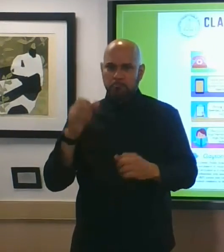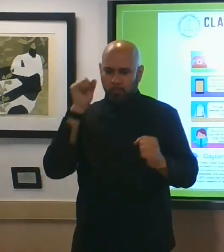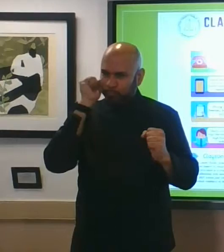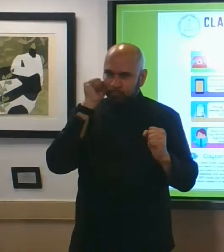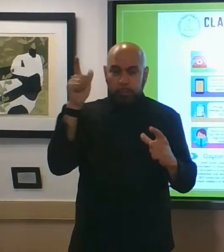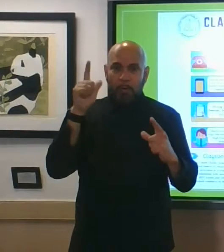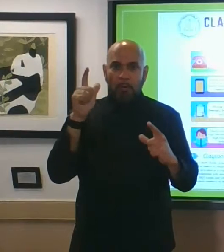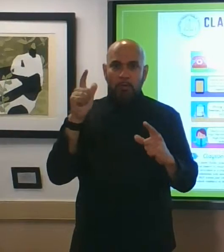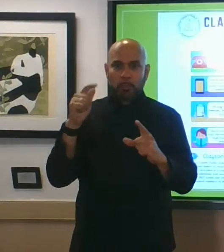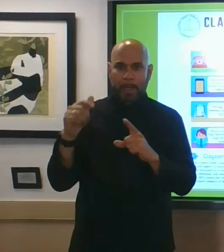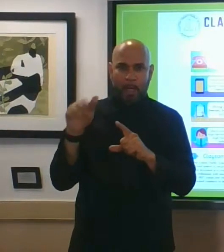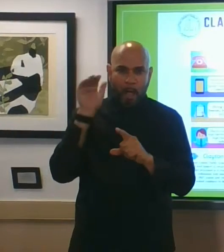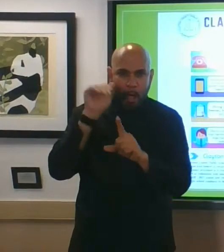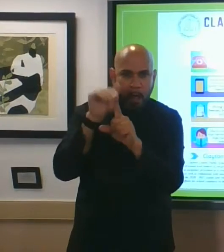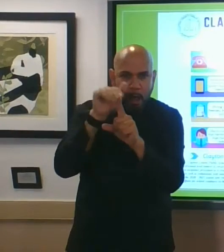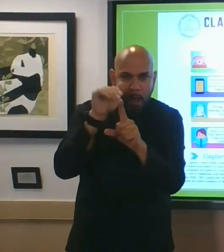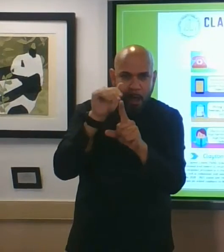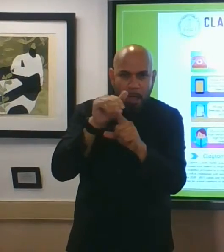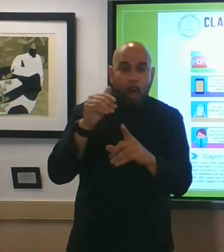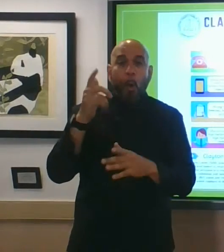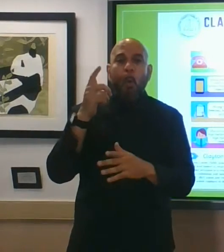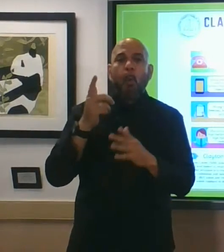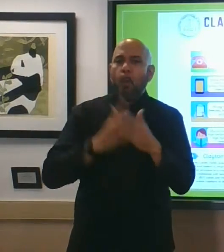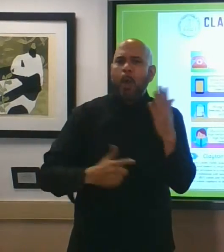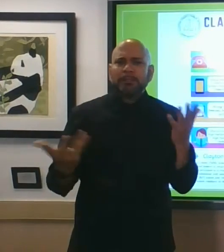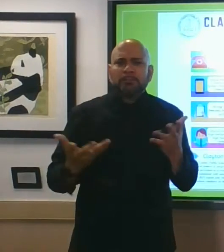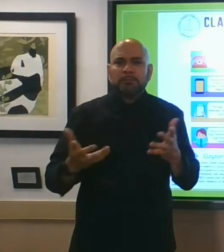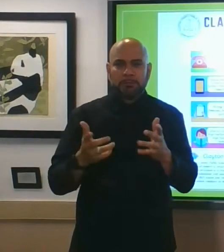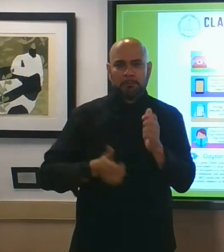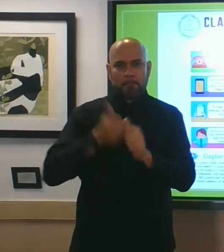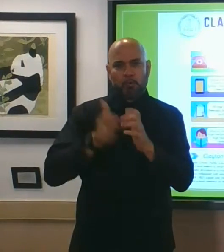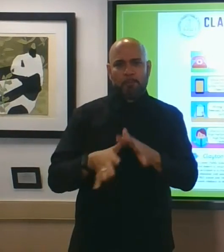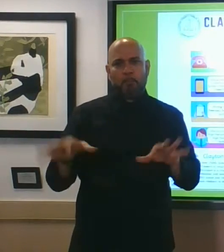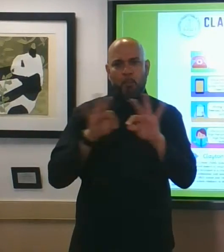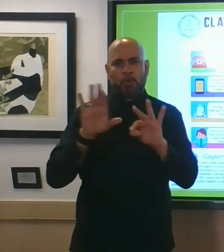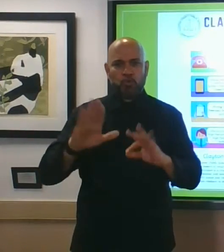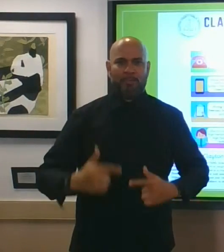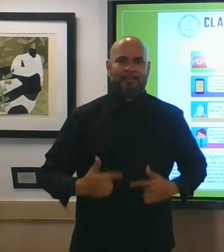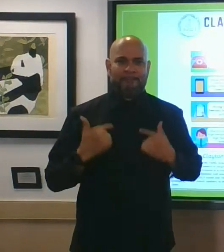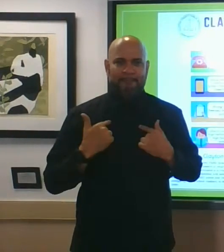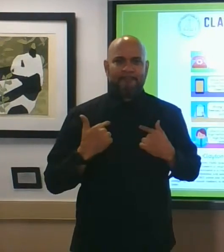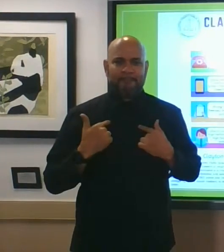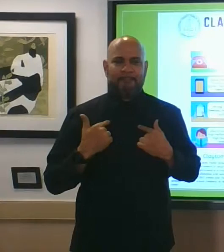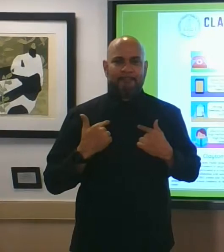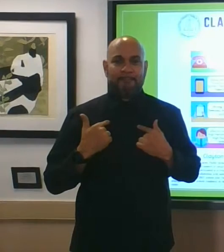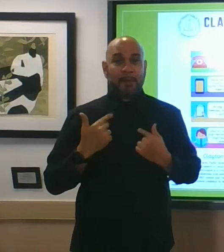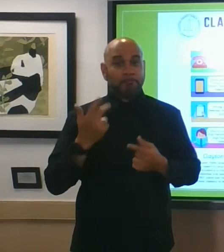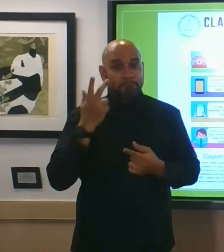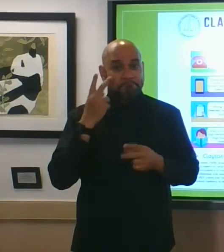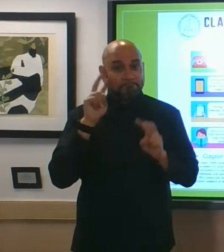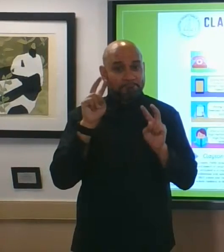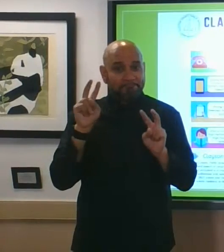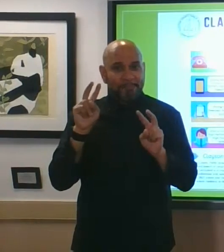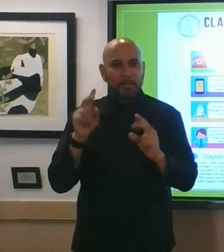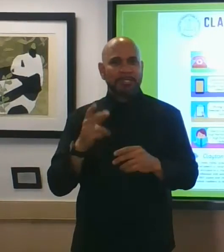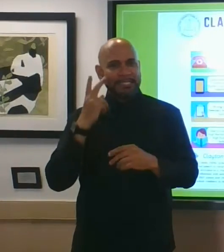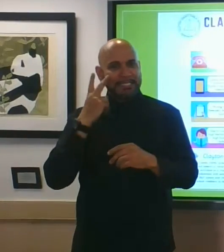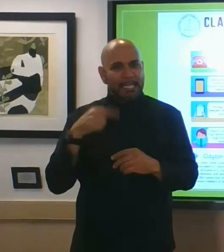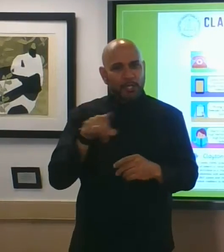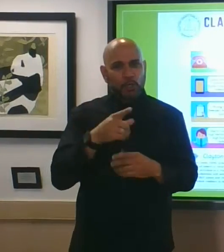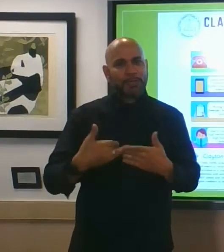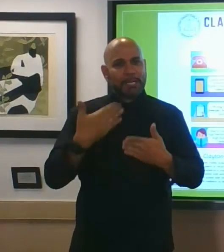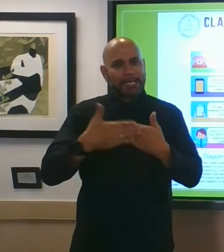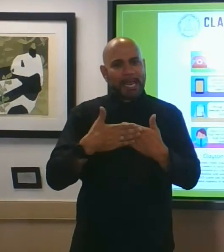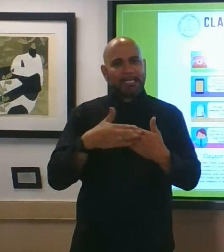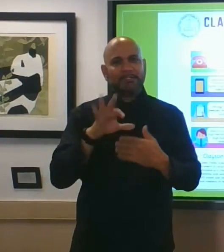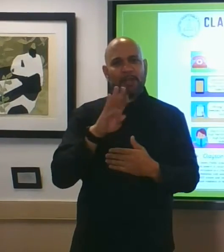call to remind you what's most important in life i look forward to seeing you at our next facebook